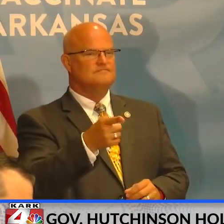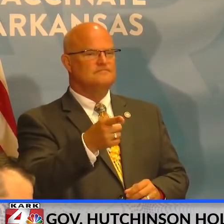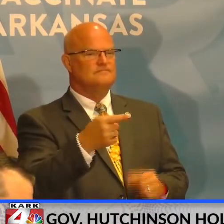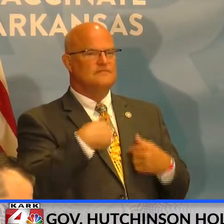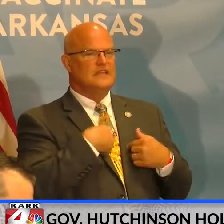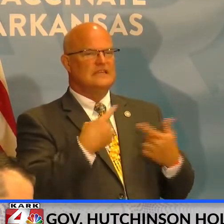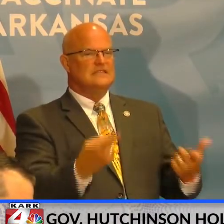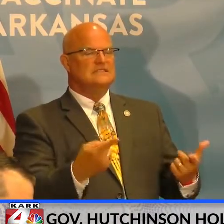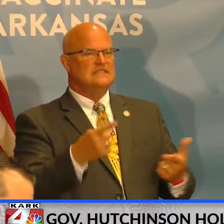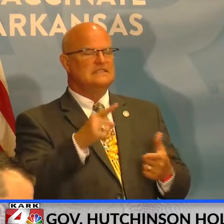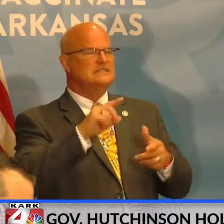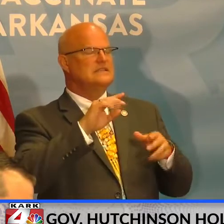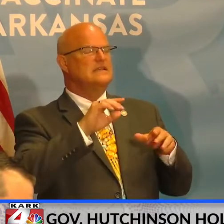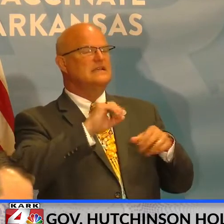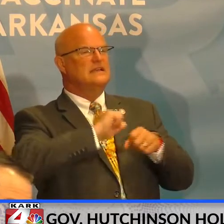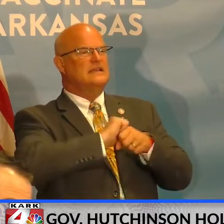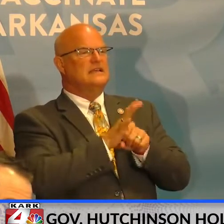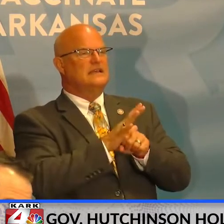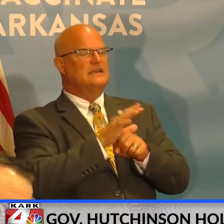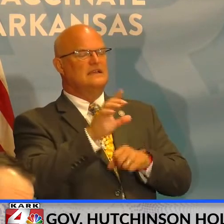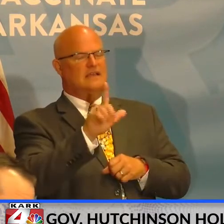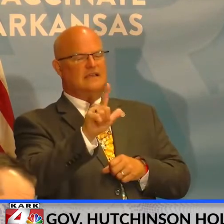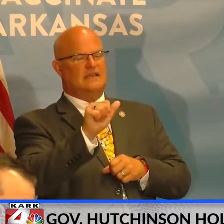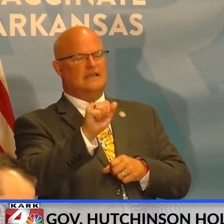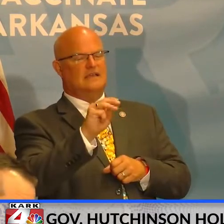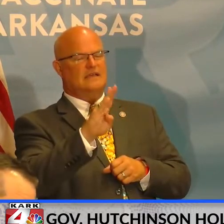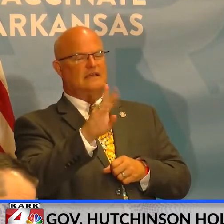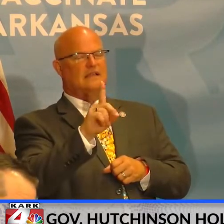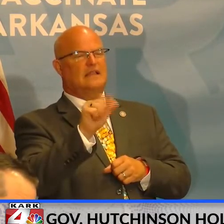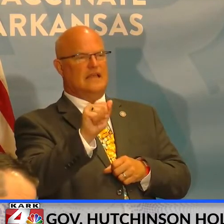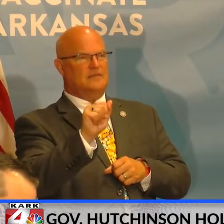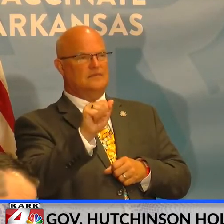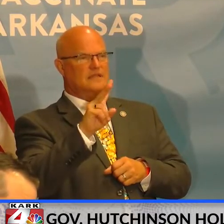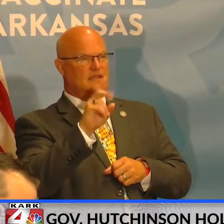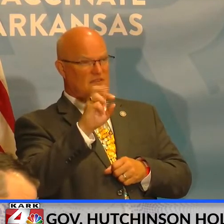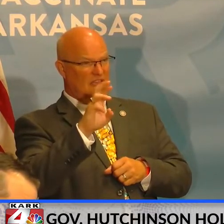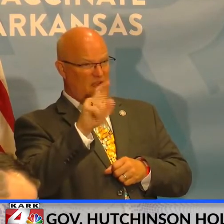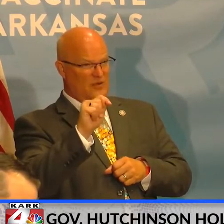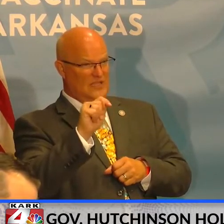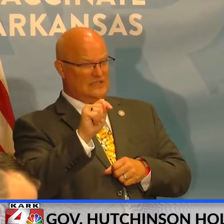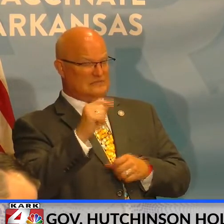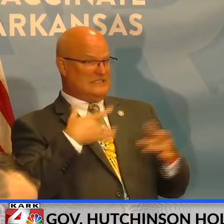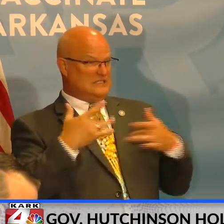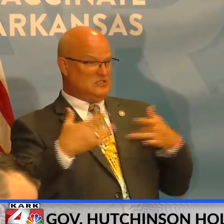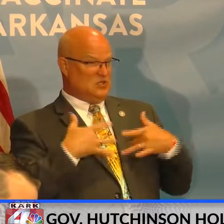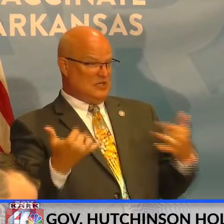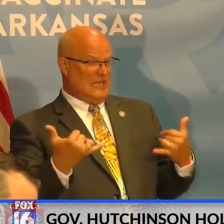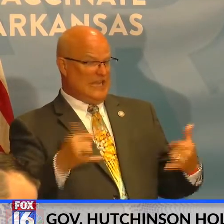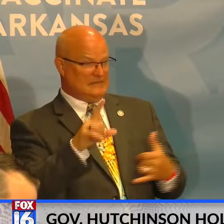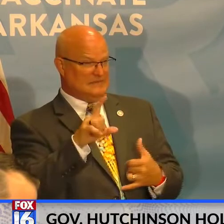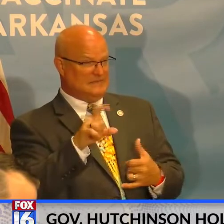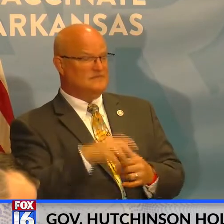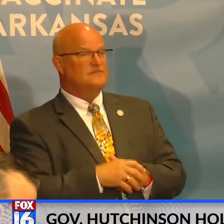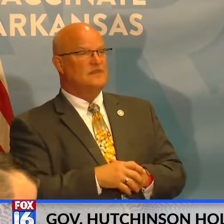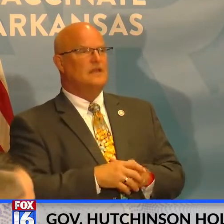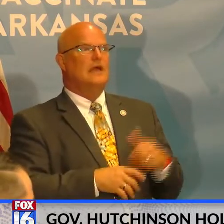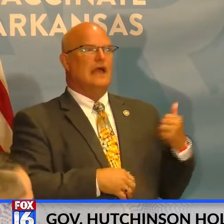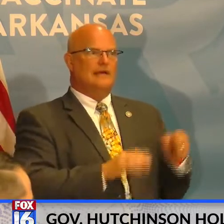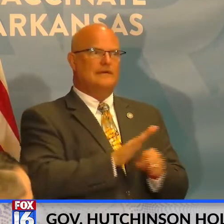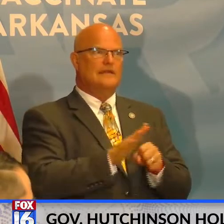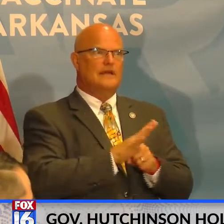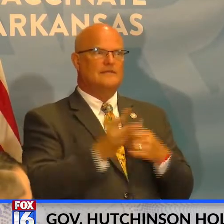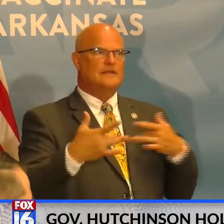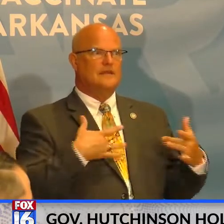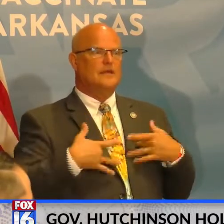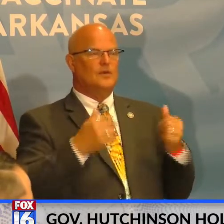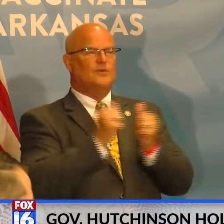The variant is now in the US. Should Arkansans be concerned about it? Well, we have enough to be concerned about